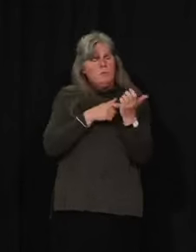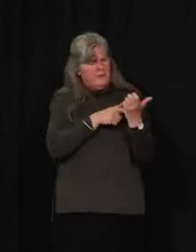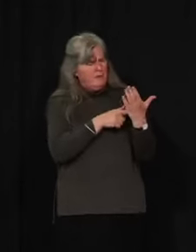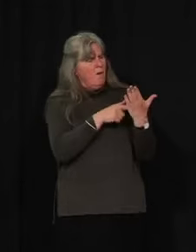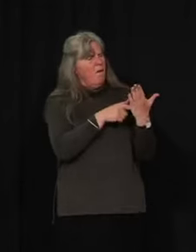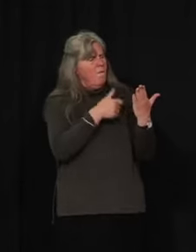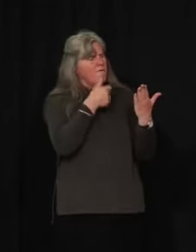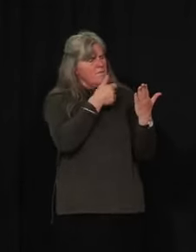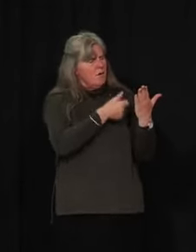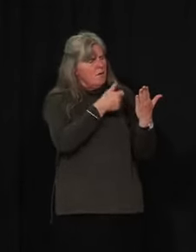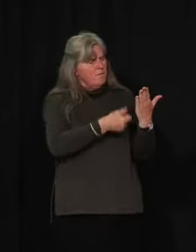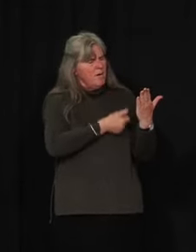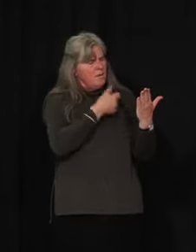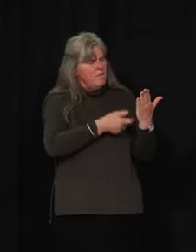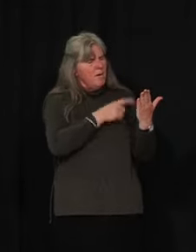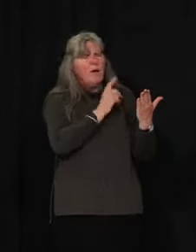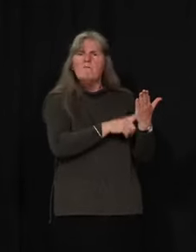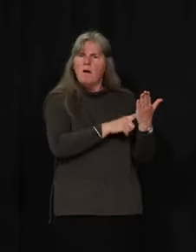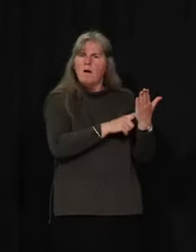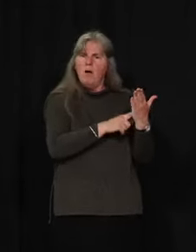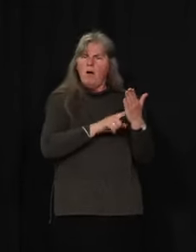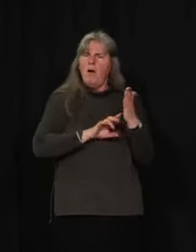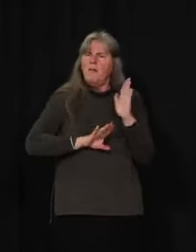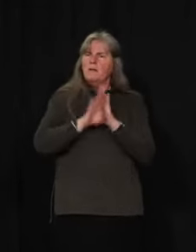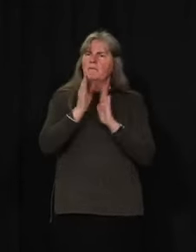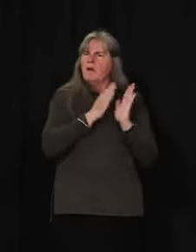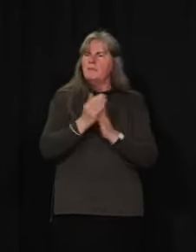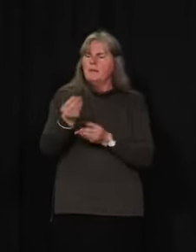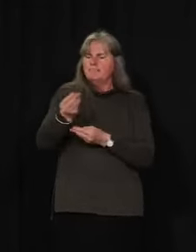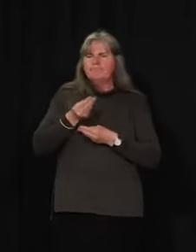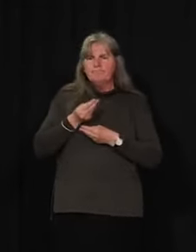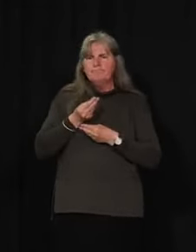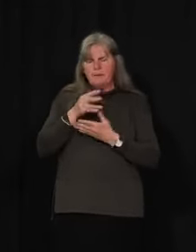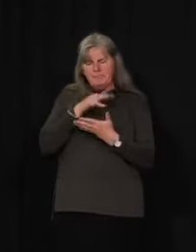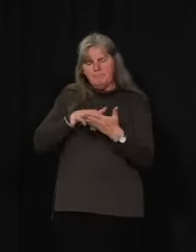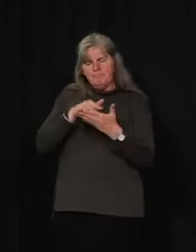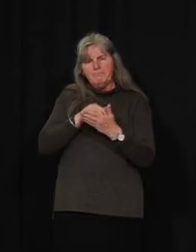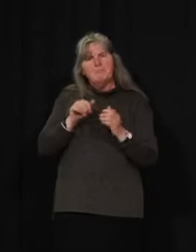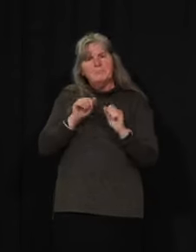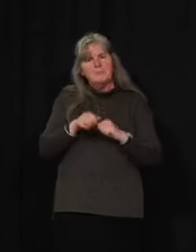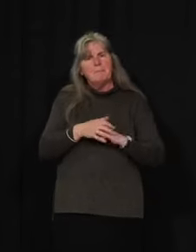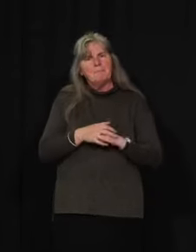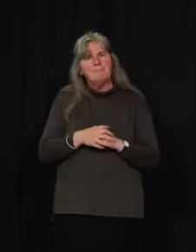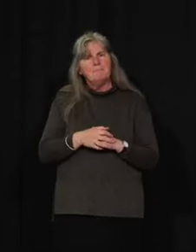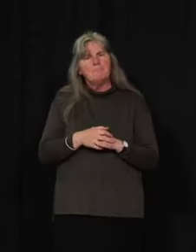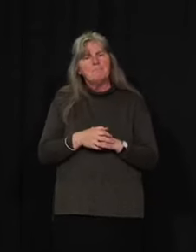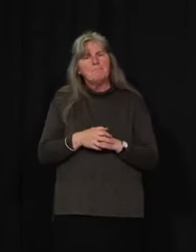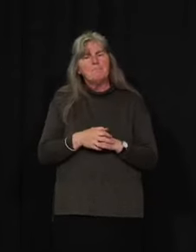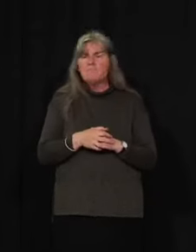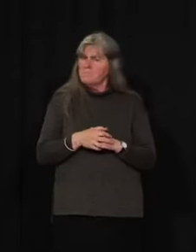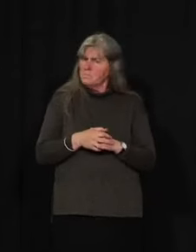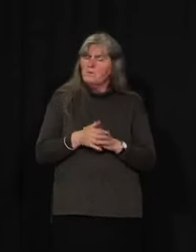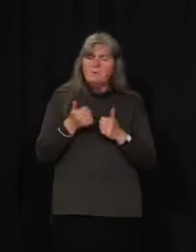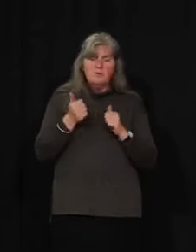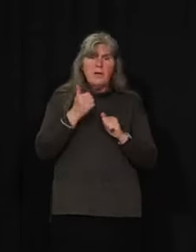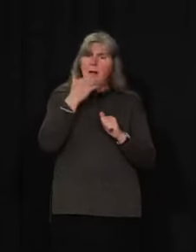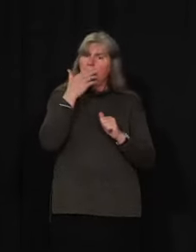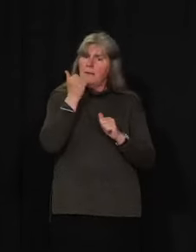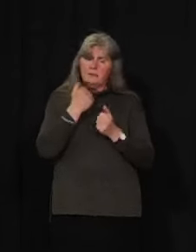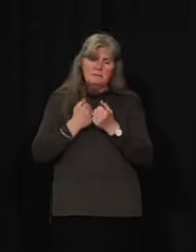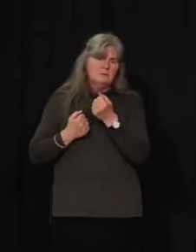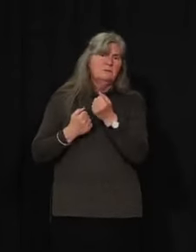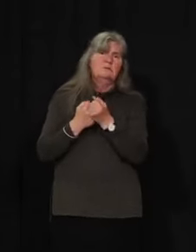compliant with all of the safe measures that we're recommending, and give us your plan. And we really do our best to